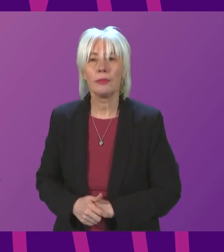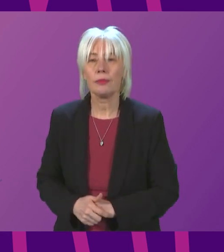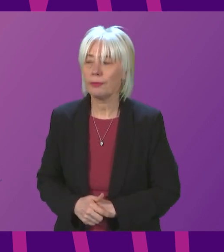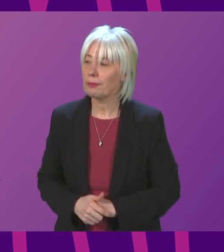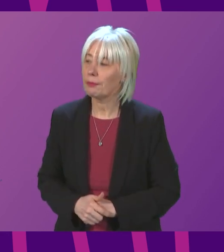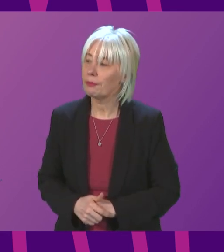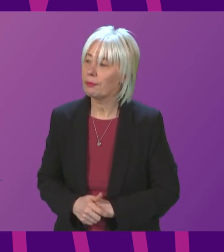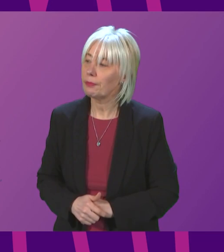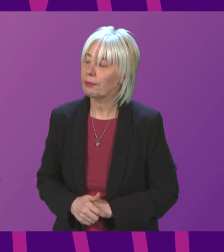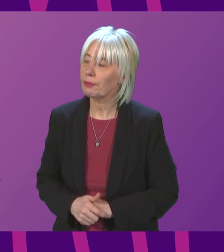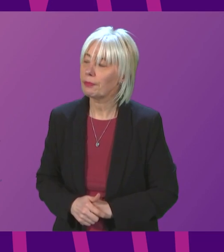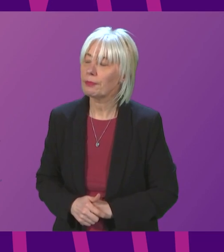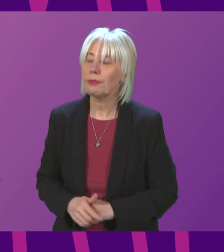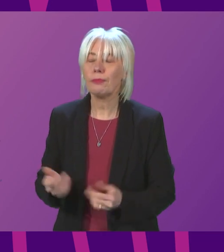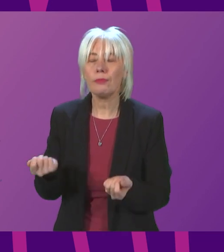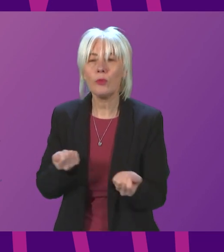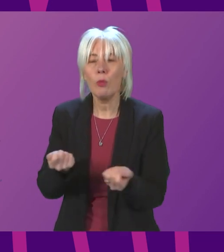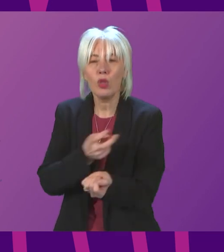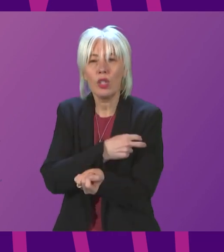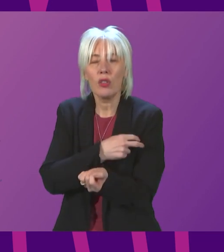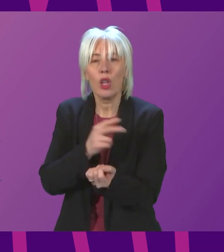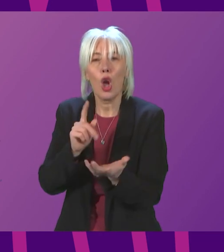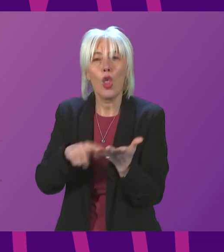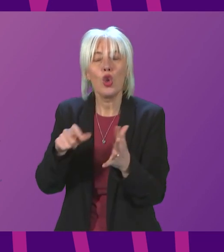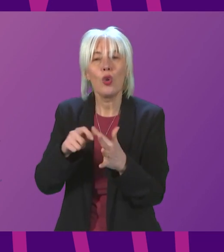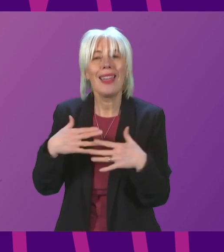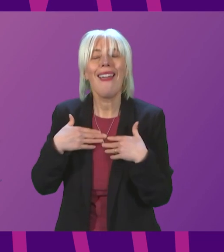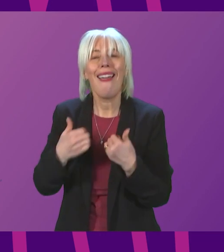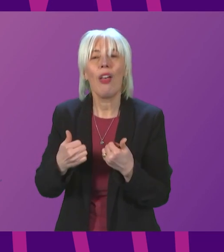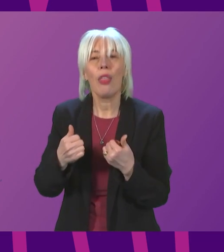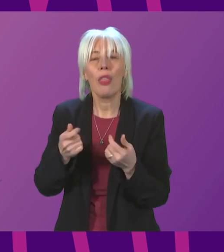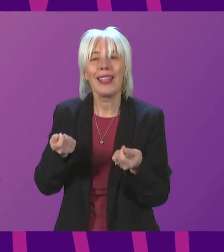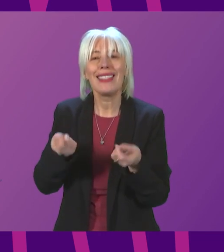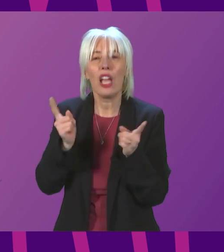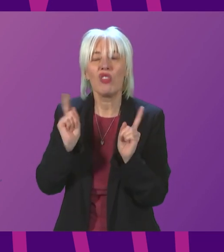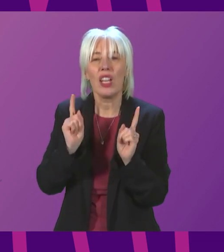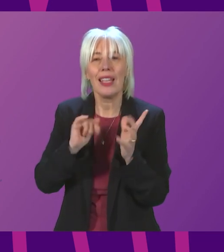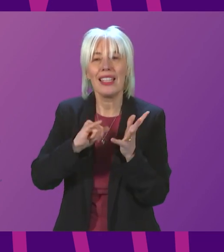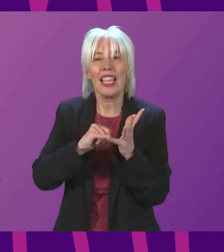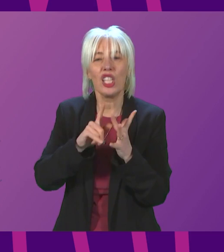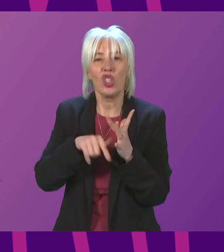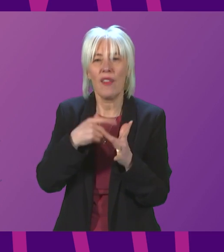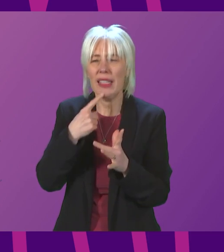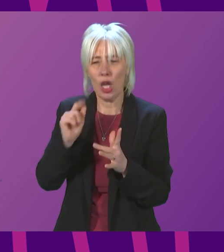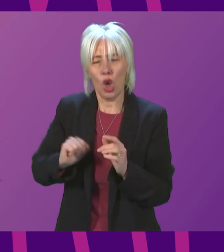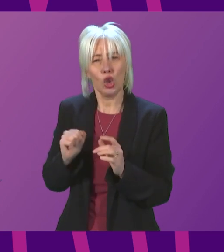Thank you. President Officer, this morning UK Health Secretary Sajid Javid commented on Scotland taking a different approach to managing the